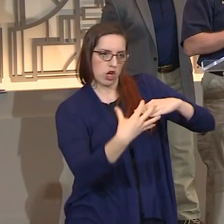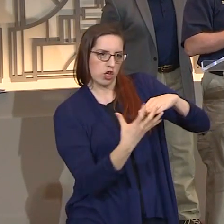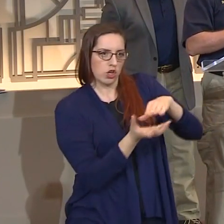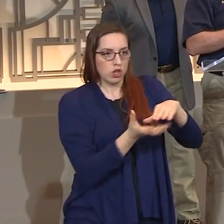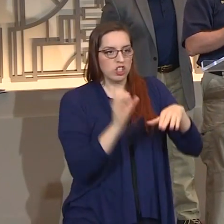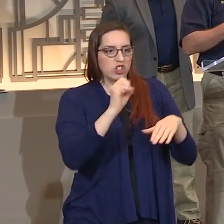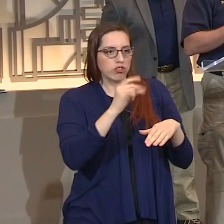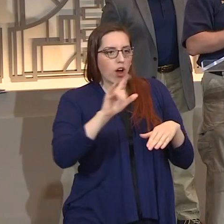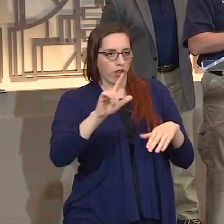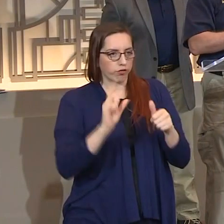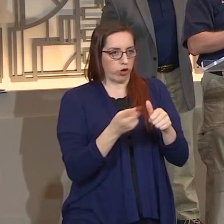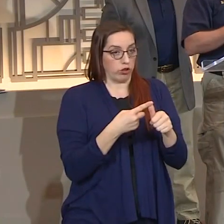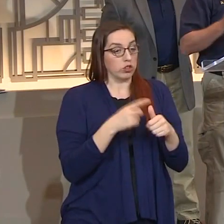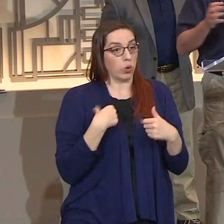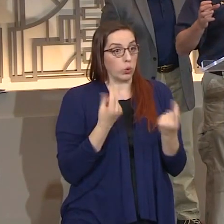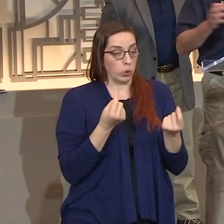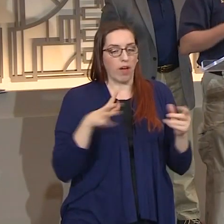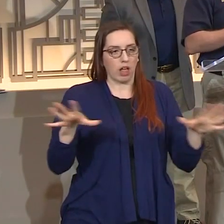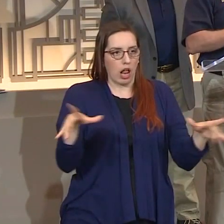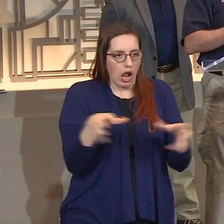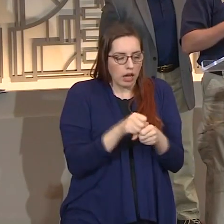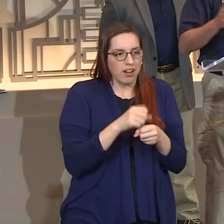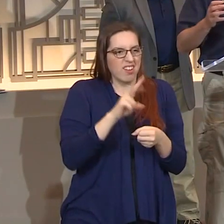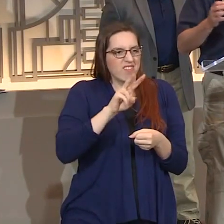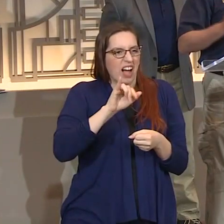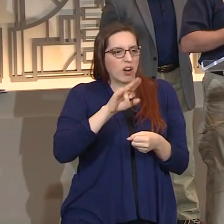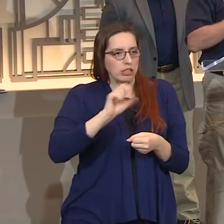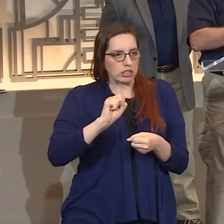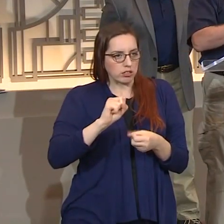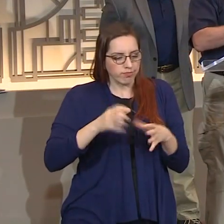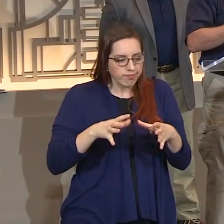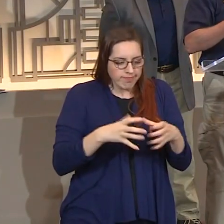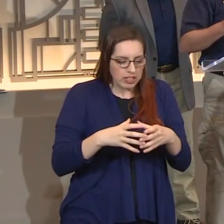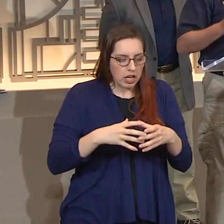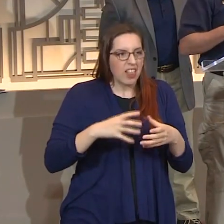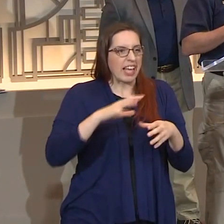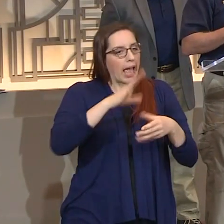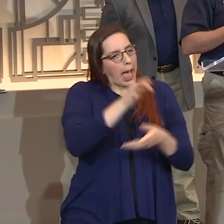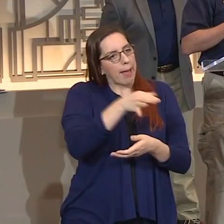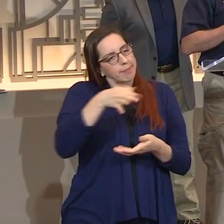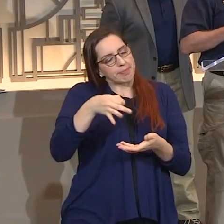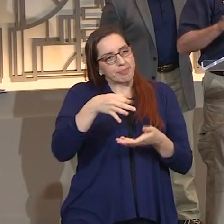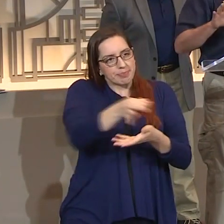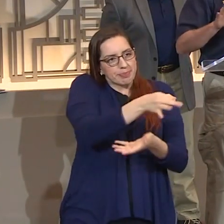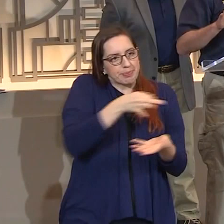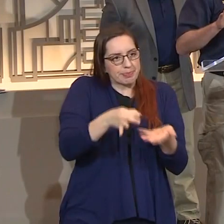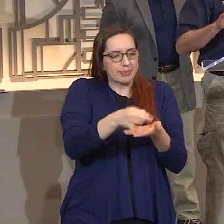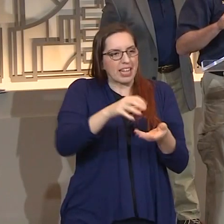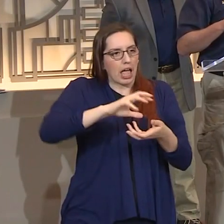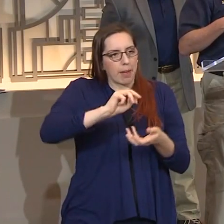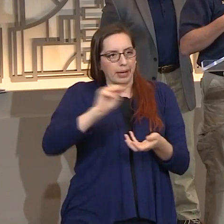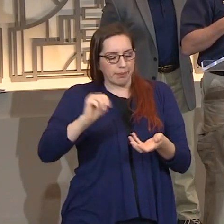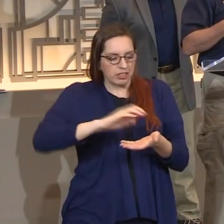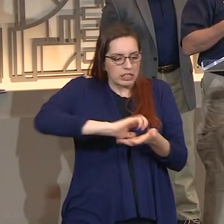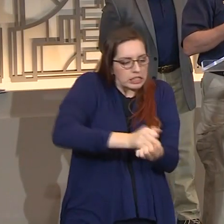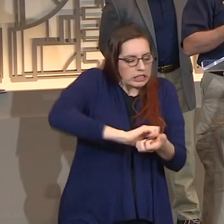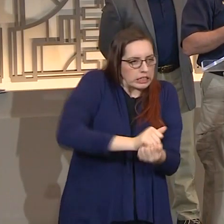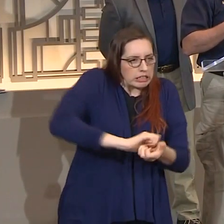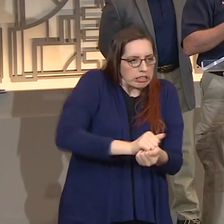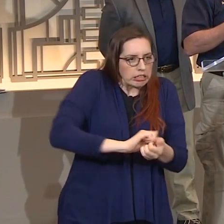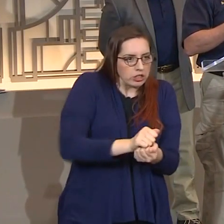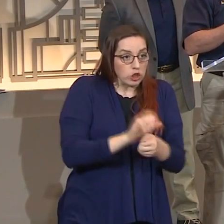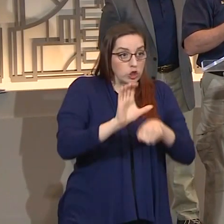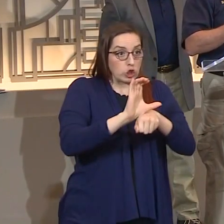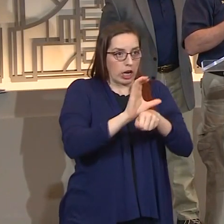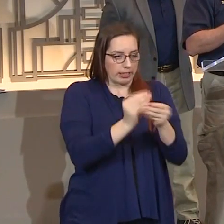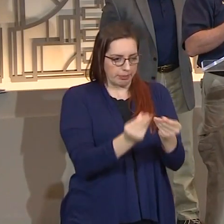vaccines, basically what they do is they take a lot of virus, think of M&Ms, they smash them up, and they melt away the chocolate. And then what is in the vaccine